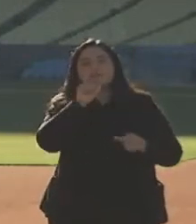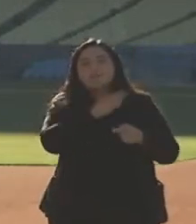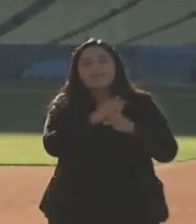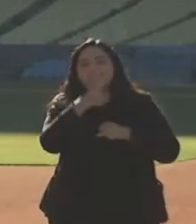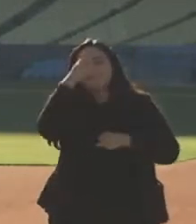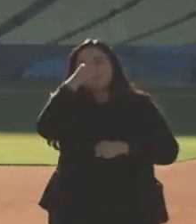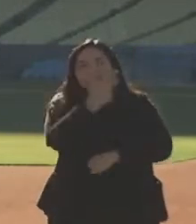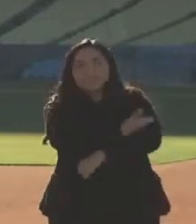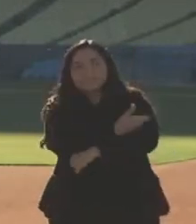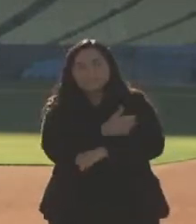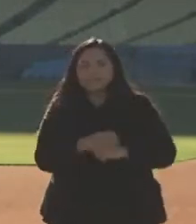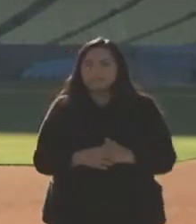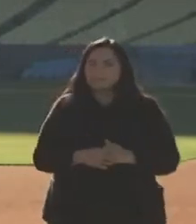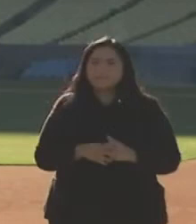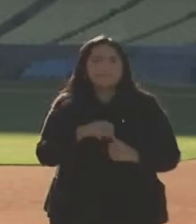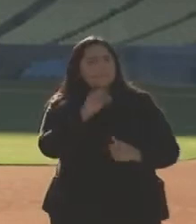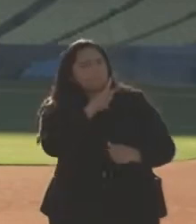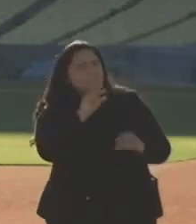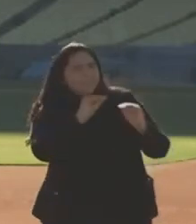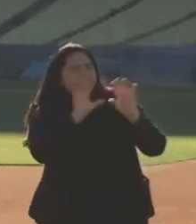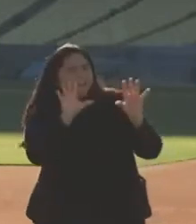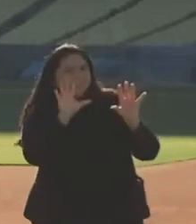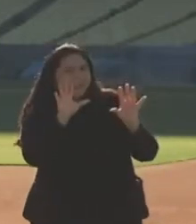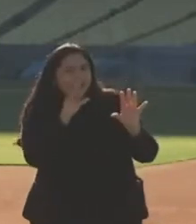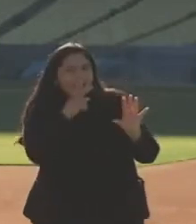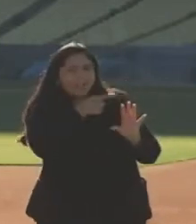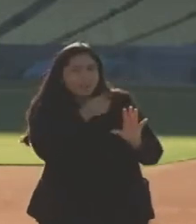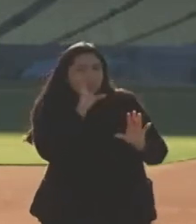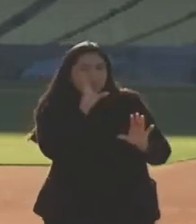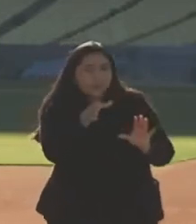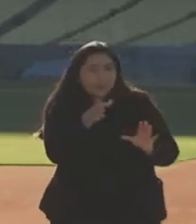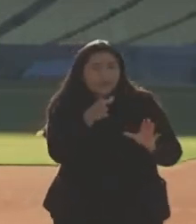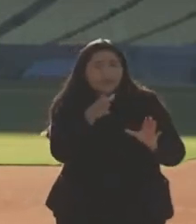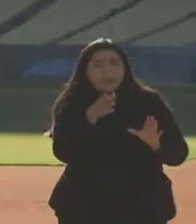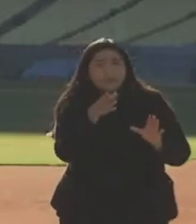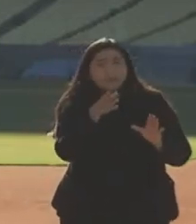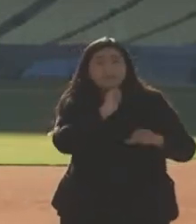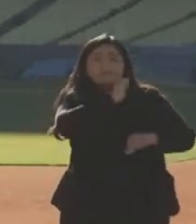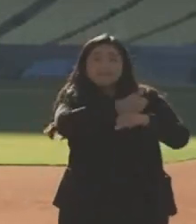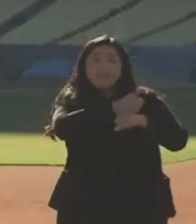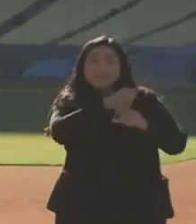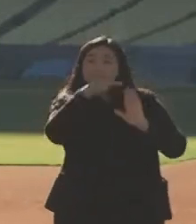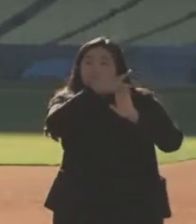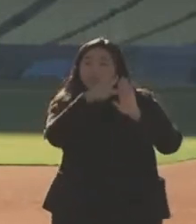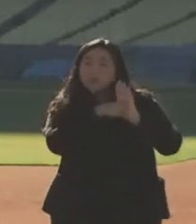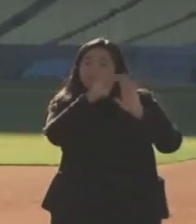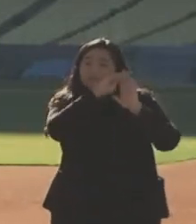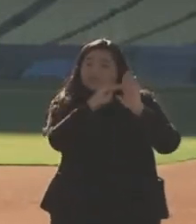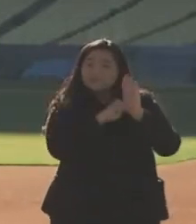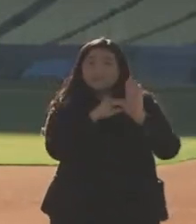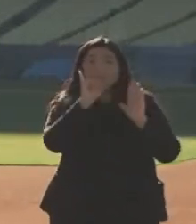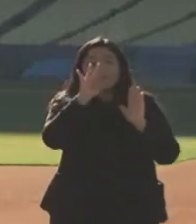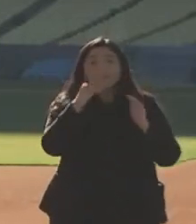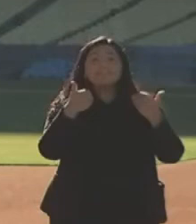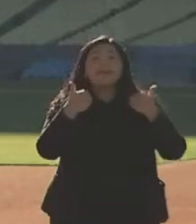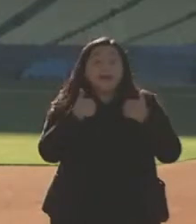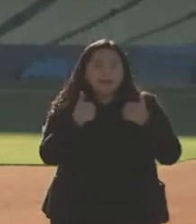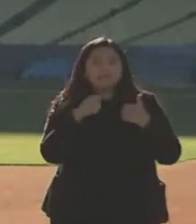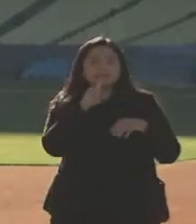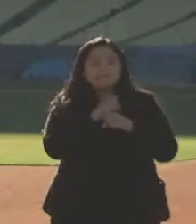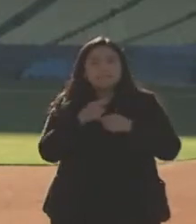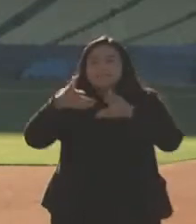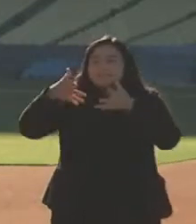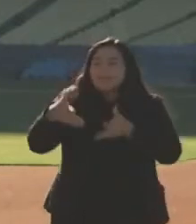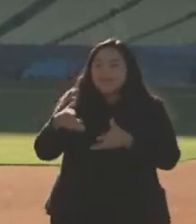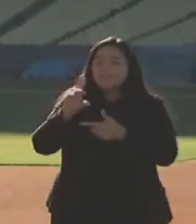Okay, and so can you just clarify if you're gonna create a specific policy for what happens if there are leftover